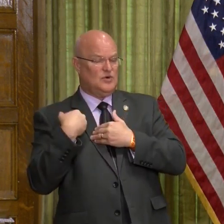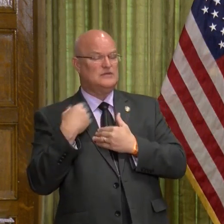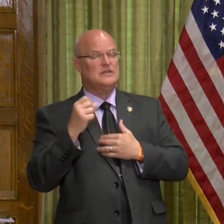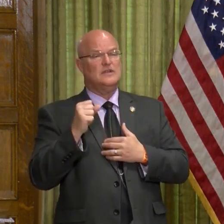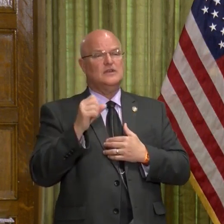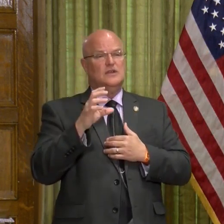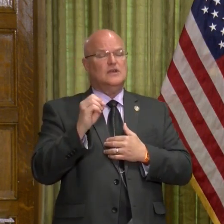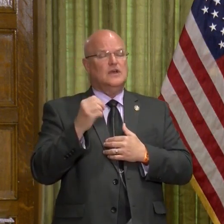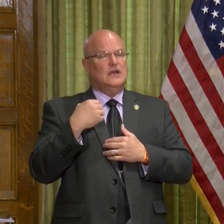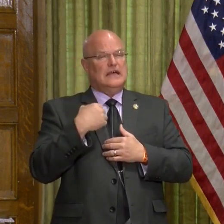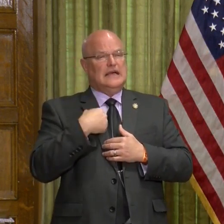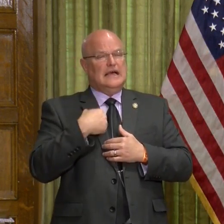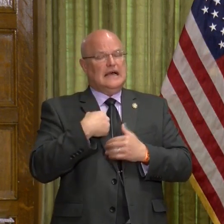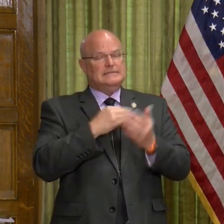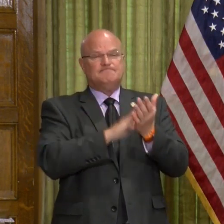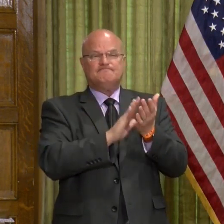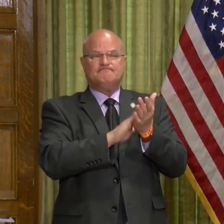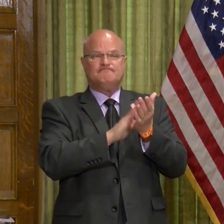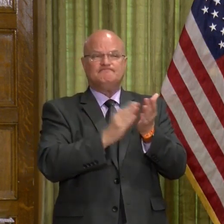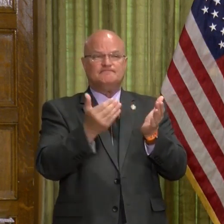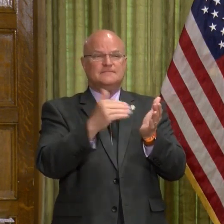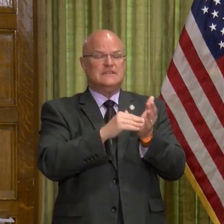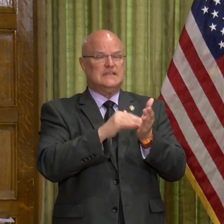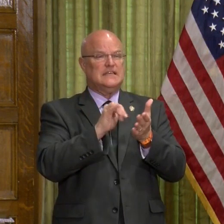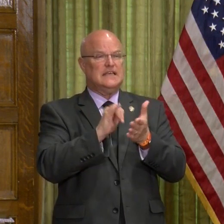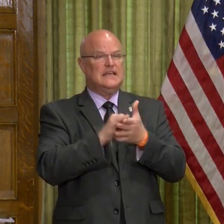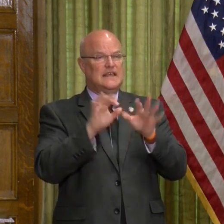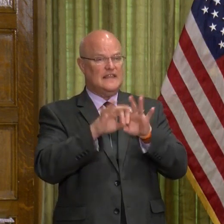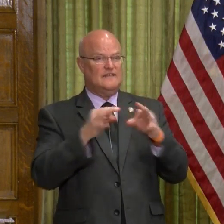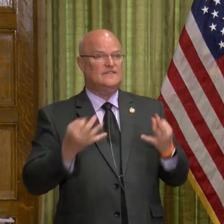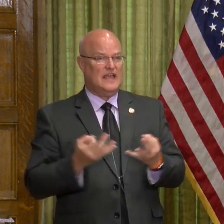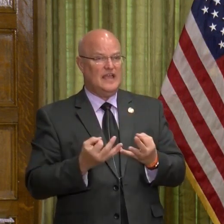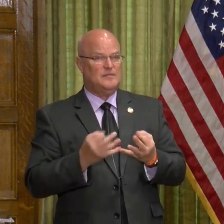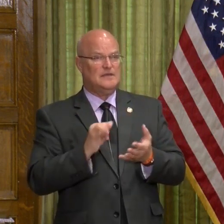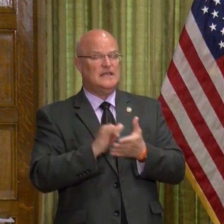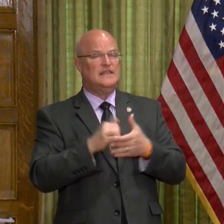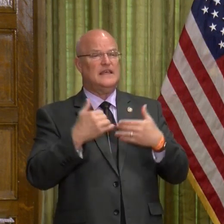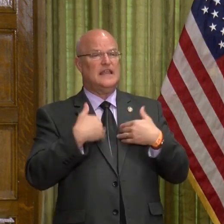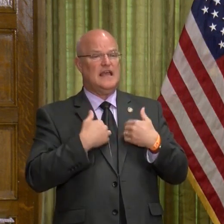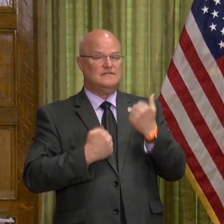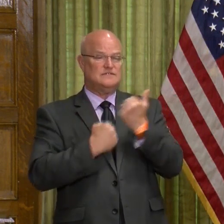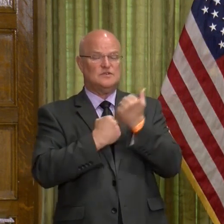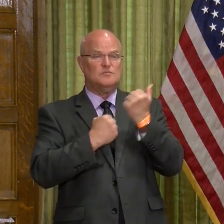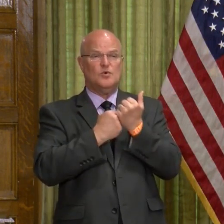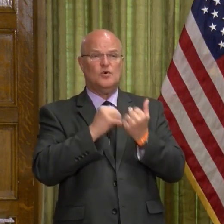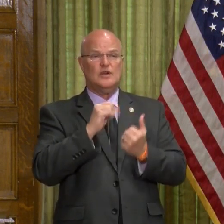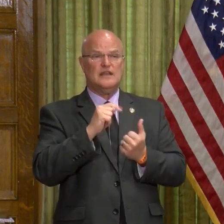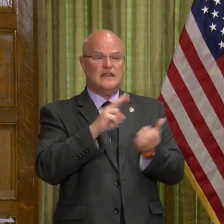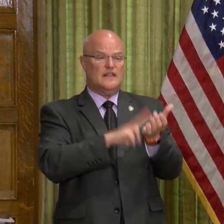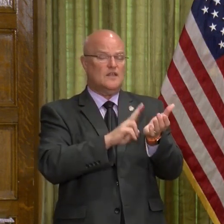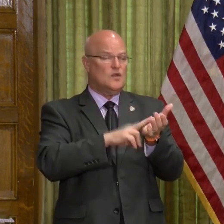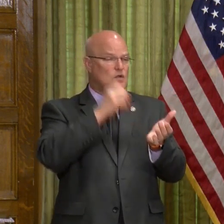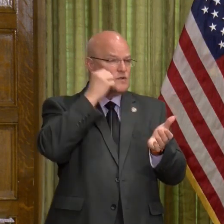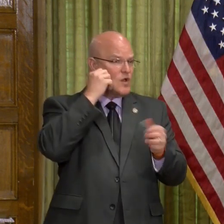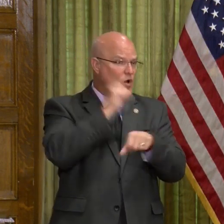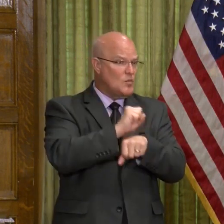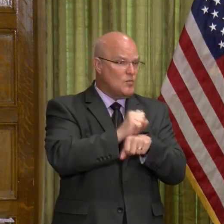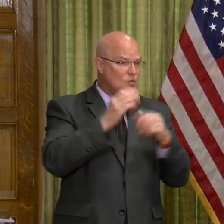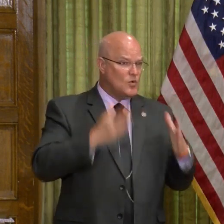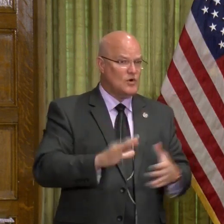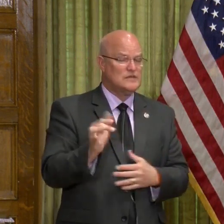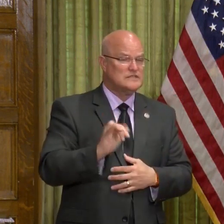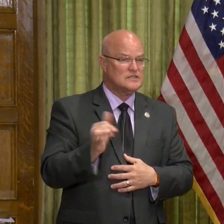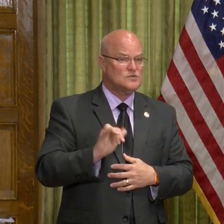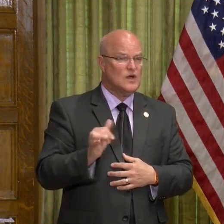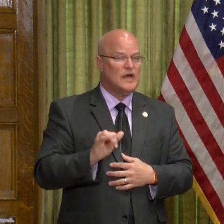so I just applaud, again, the families that have supported it, the nursing home workers as well.